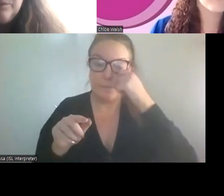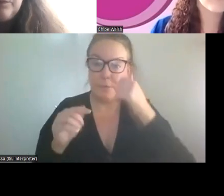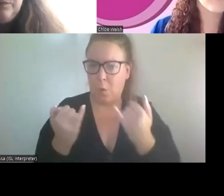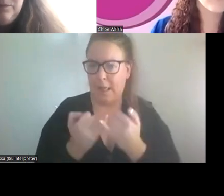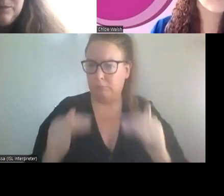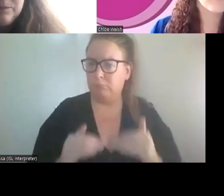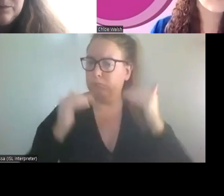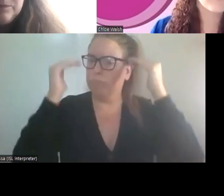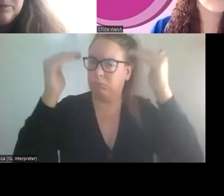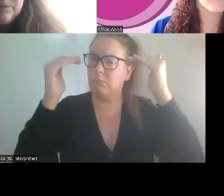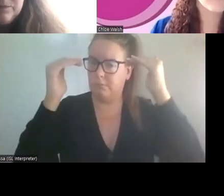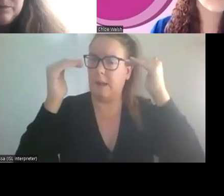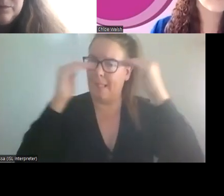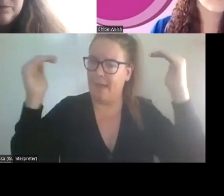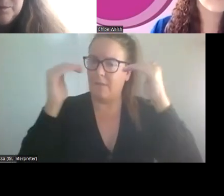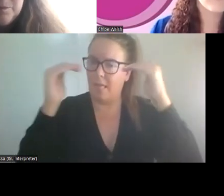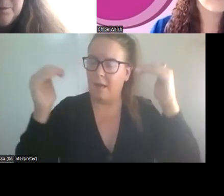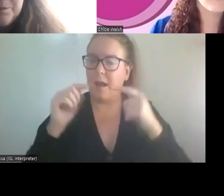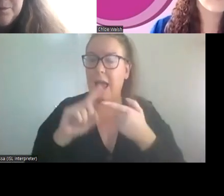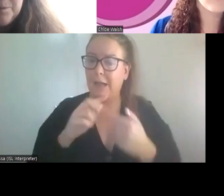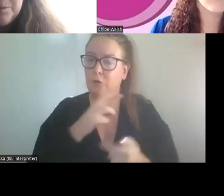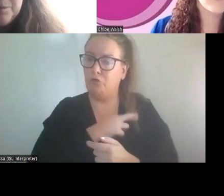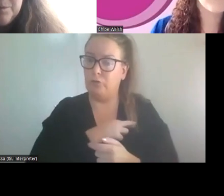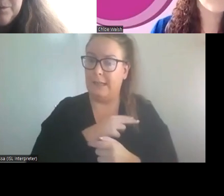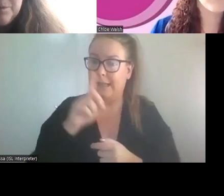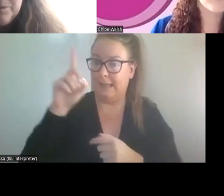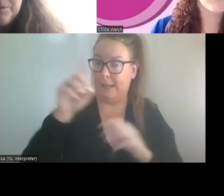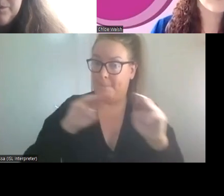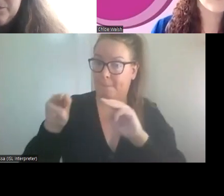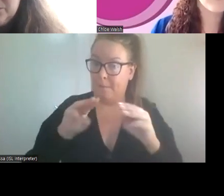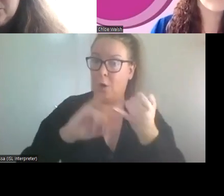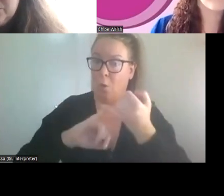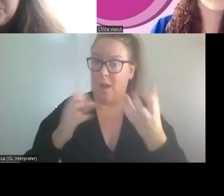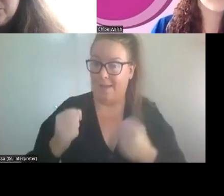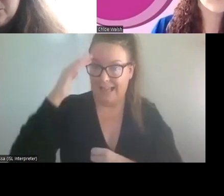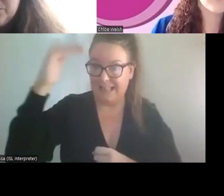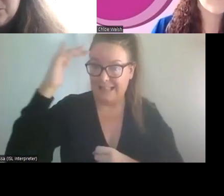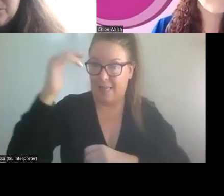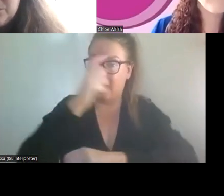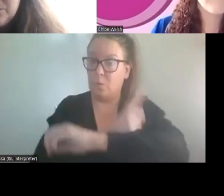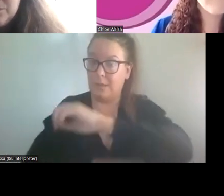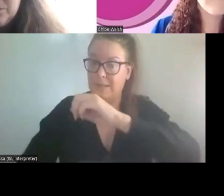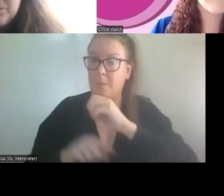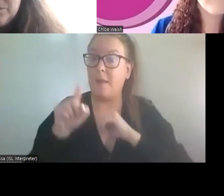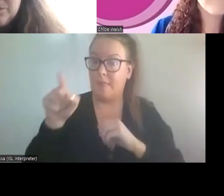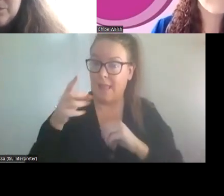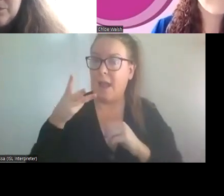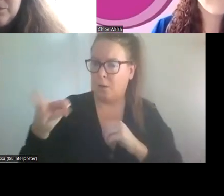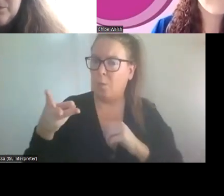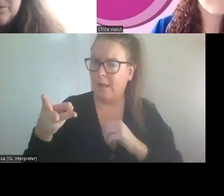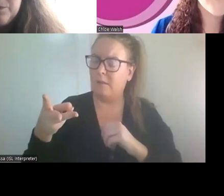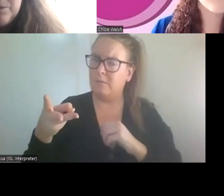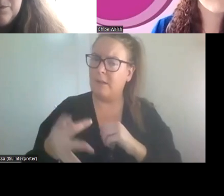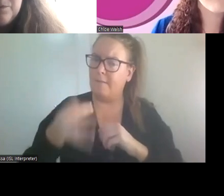where really it's the people with intellectual disability who are determining what the research will be.